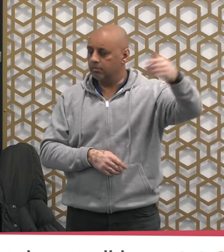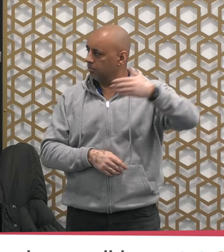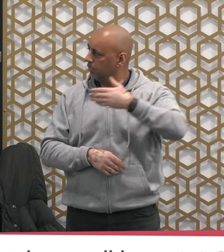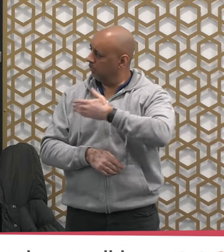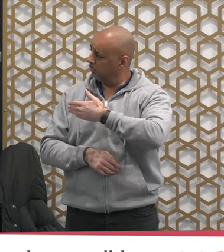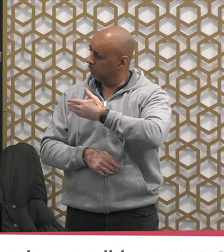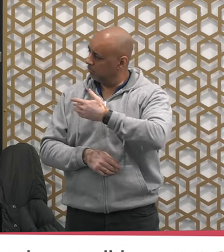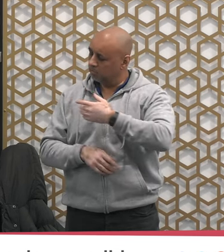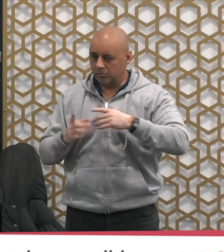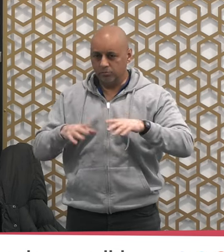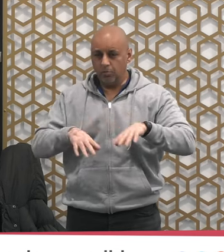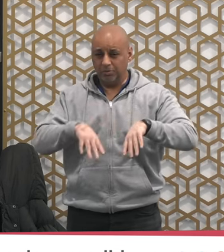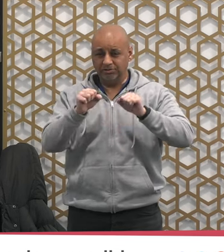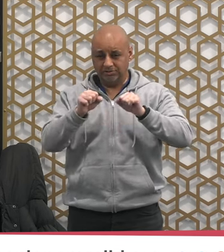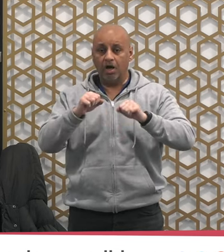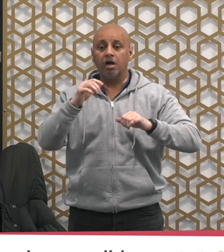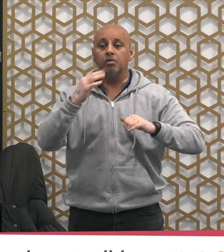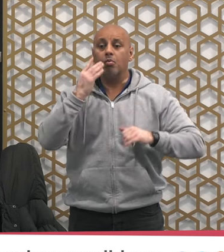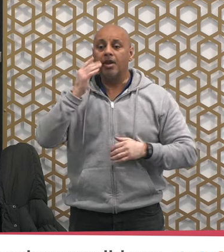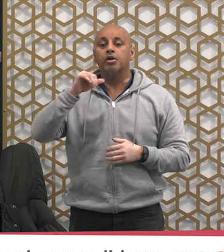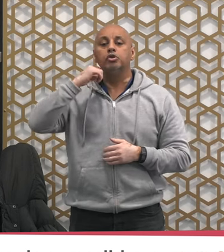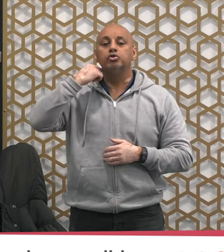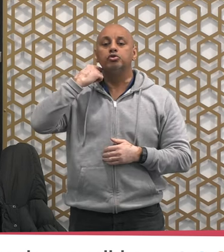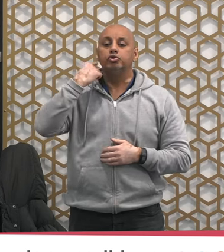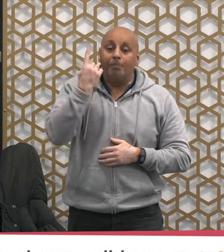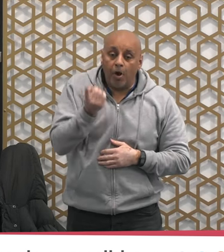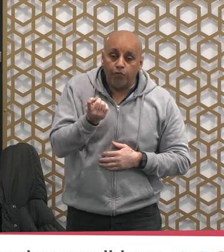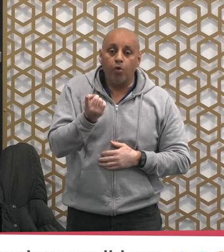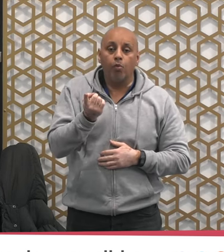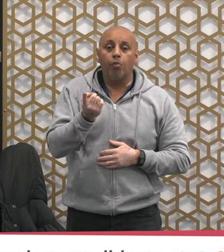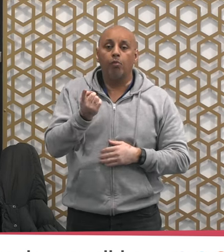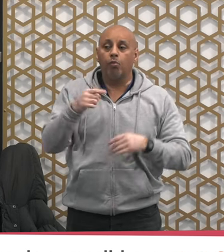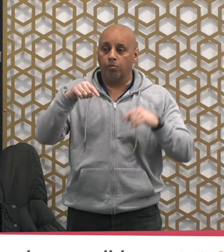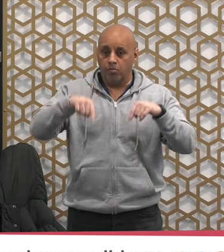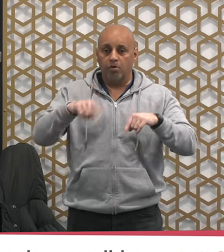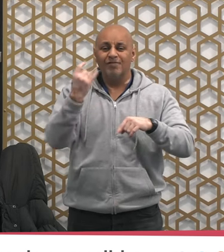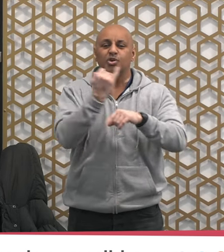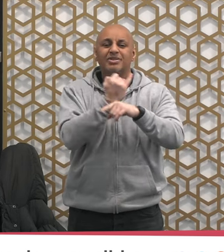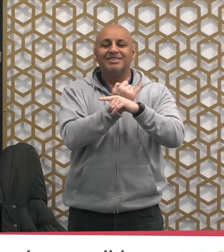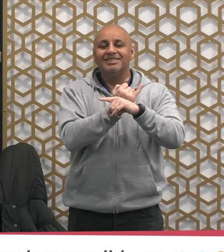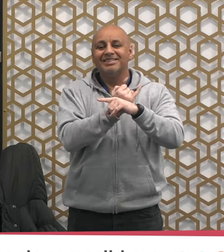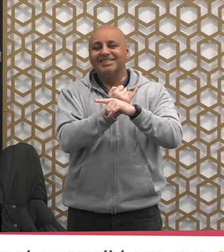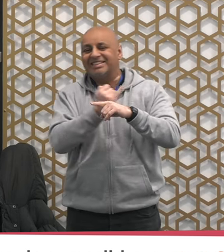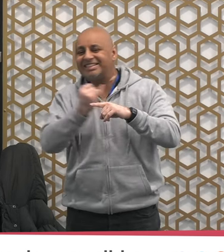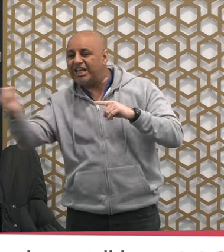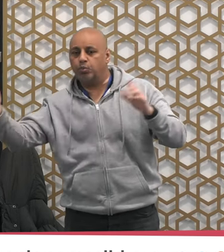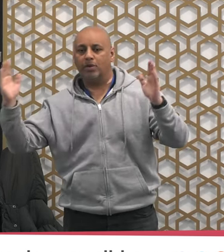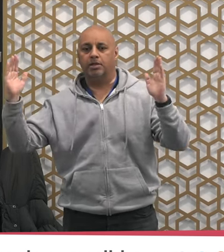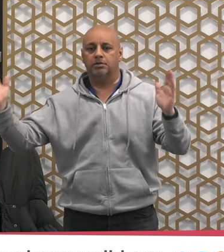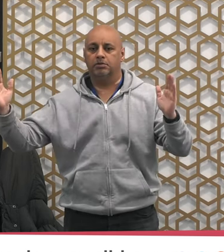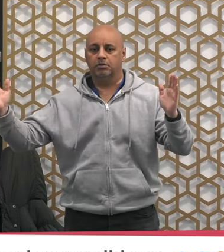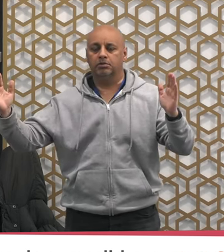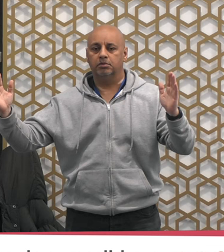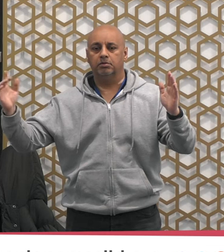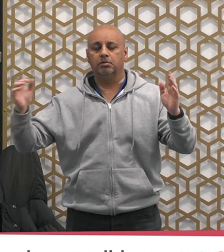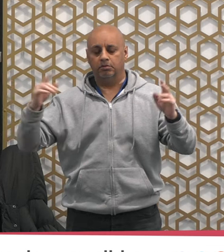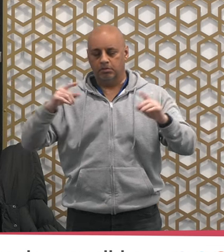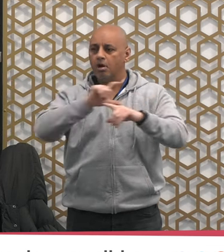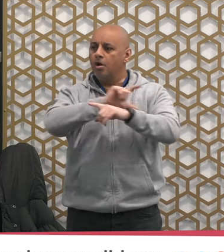brothers tomorrow inshaallah for the duration of six weeks and another separate course that will take place during the